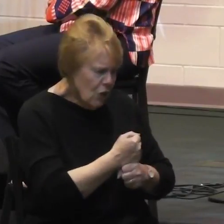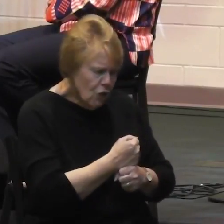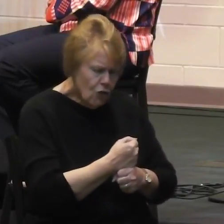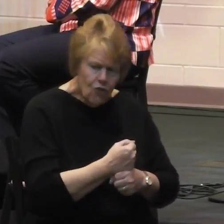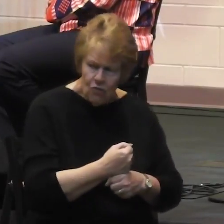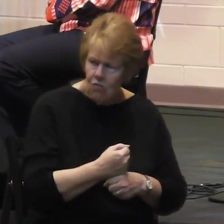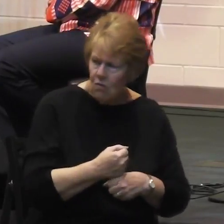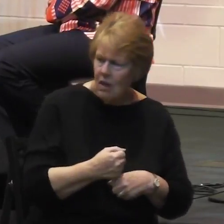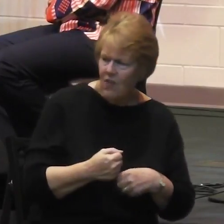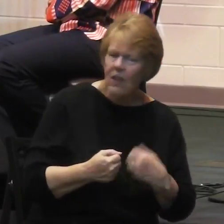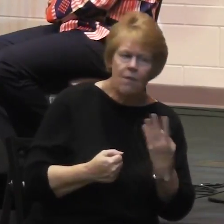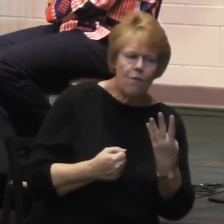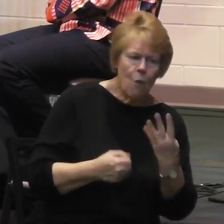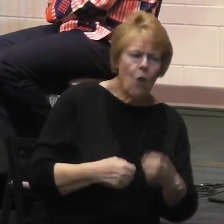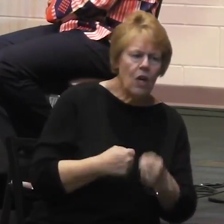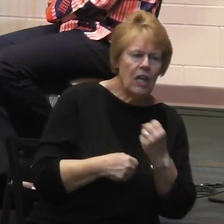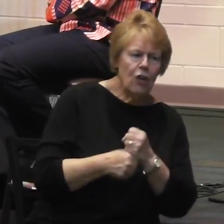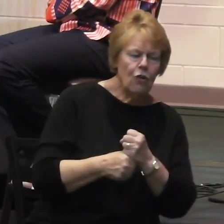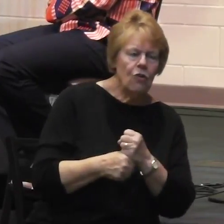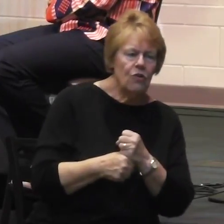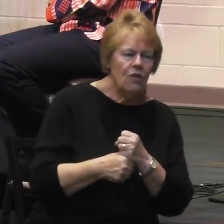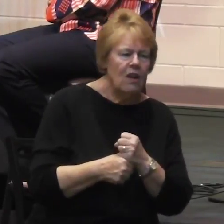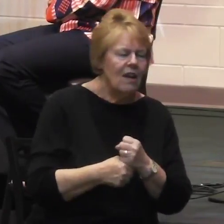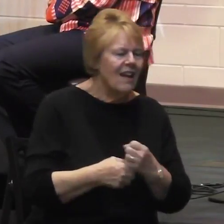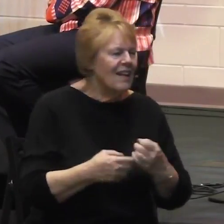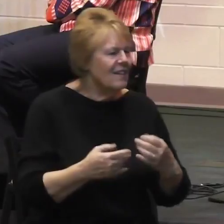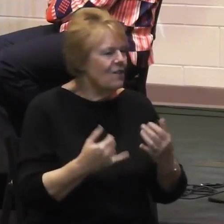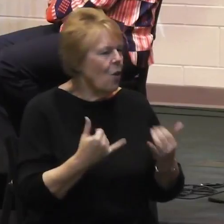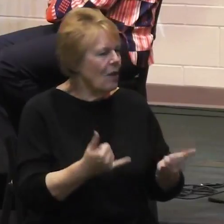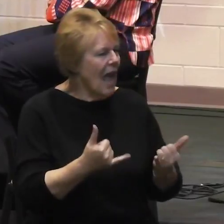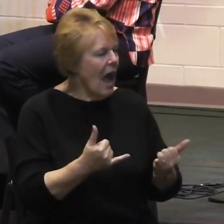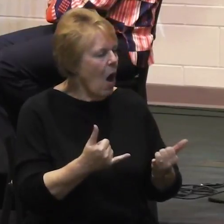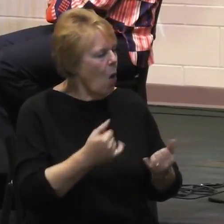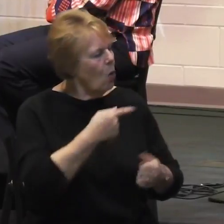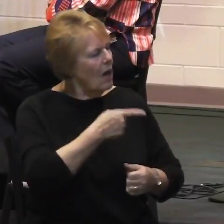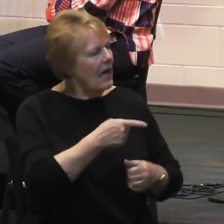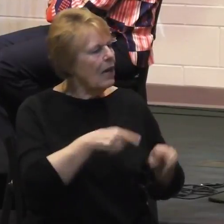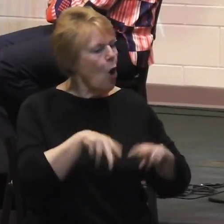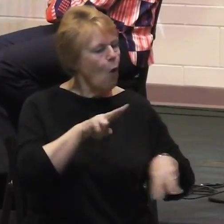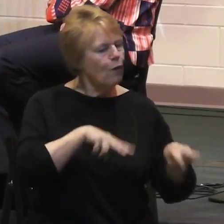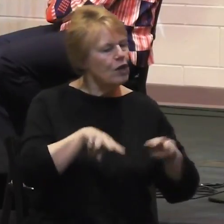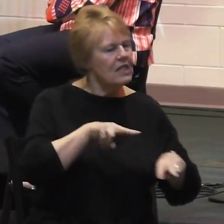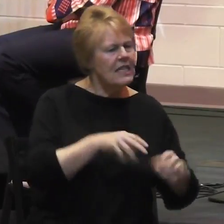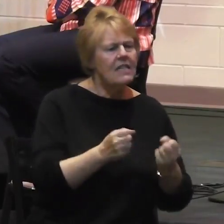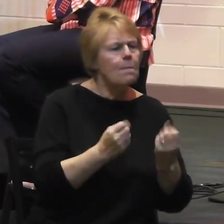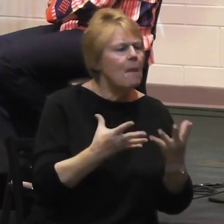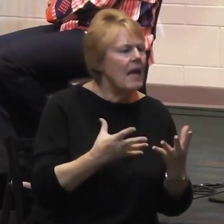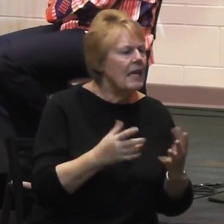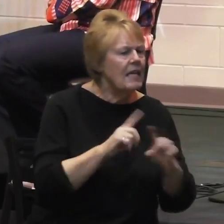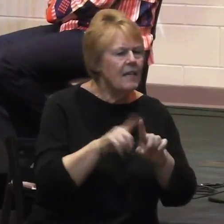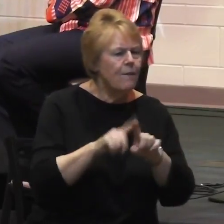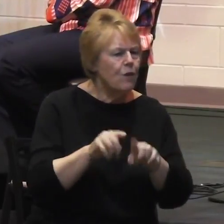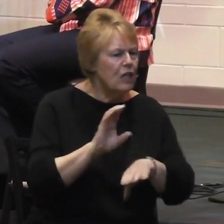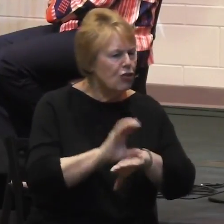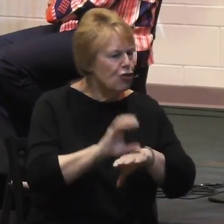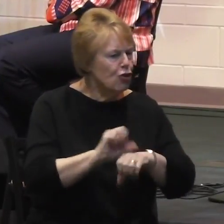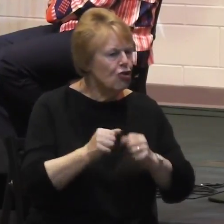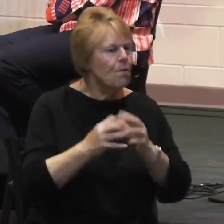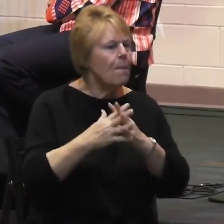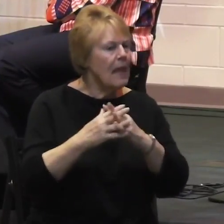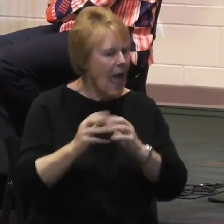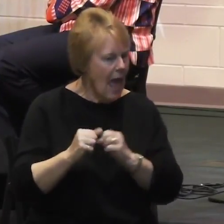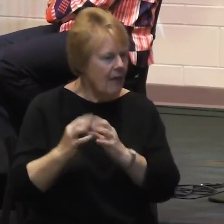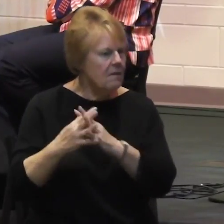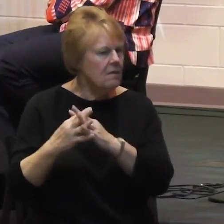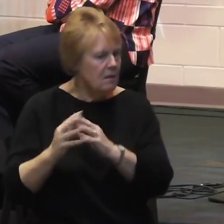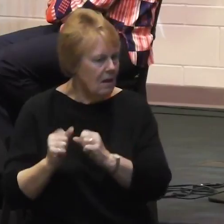Yes. In January, actually. Yeah, and now I actually oversee several church plants as a major responsibility. But there's a lot